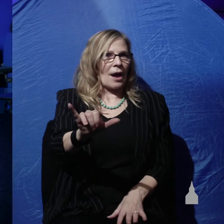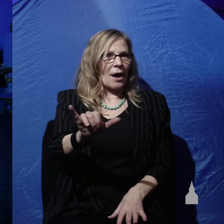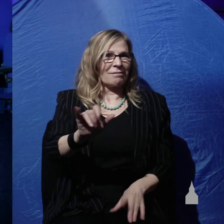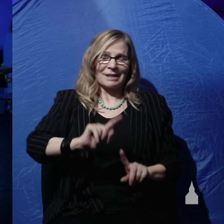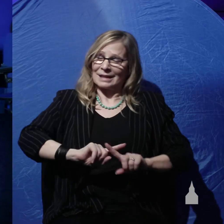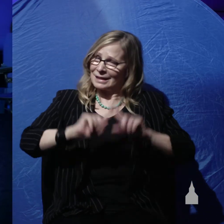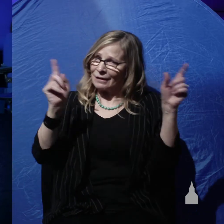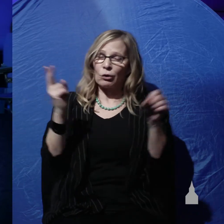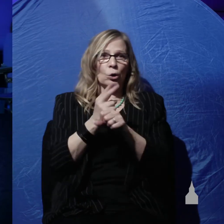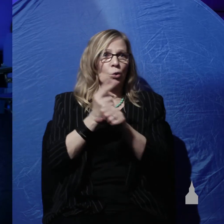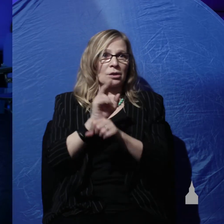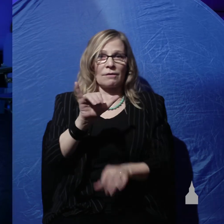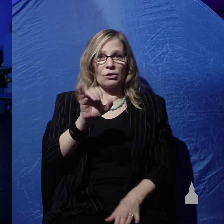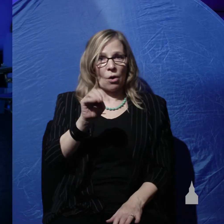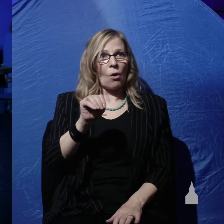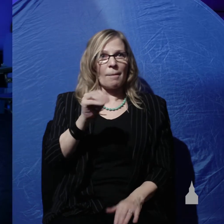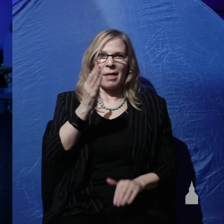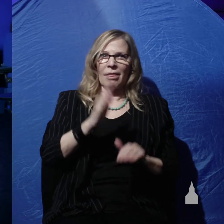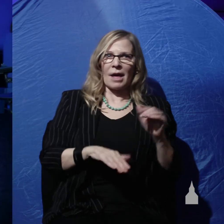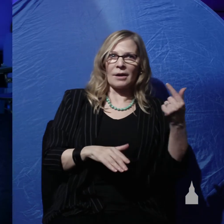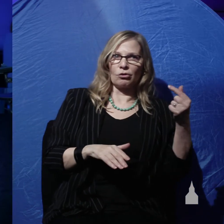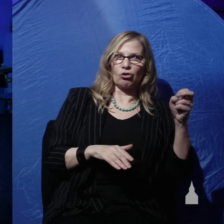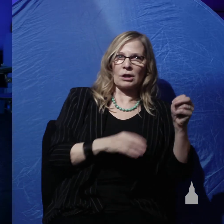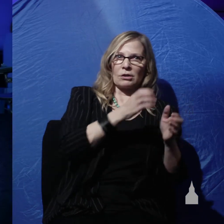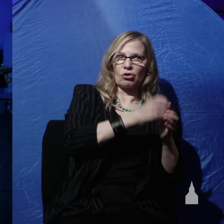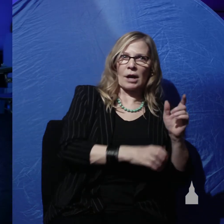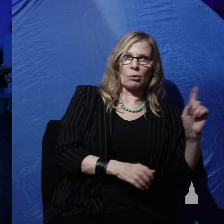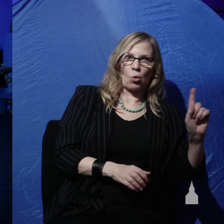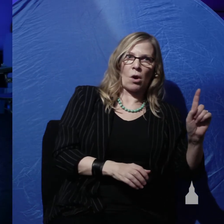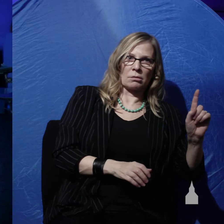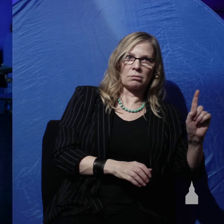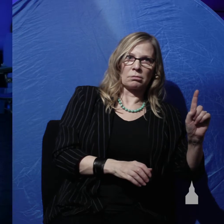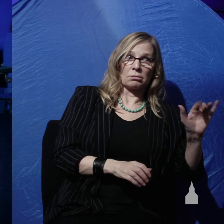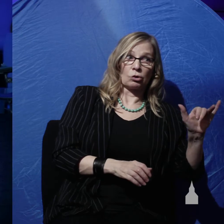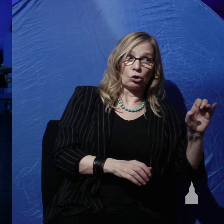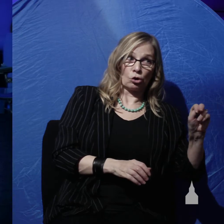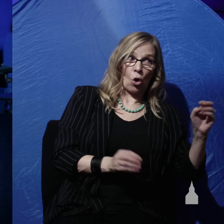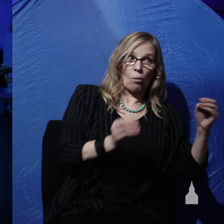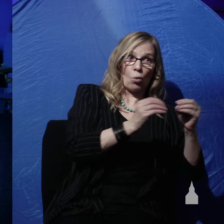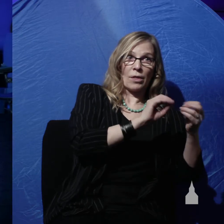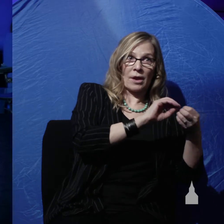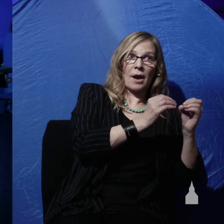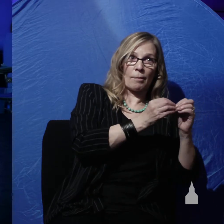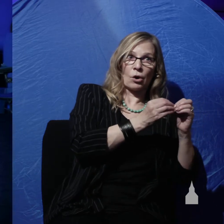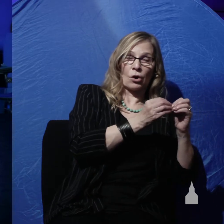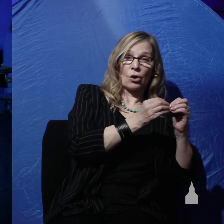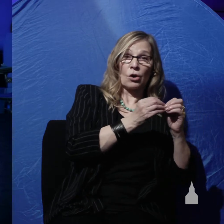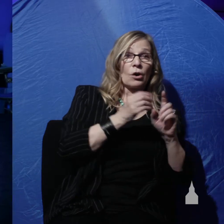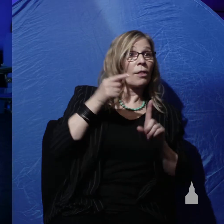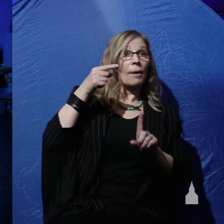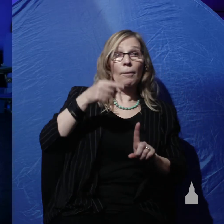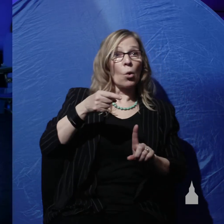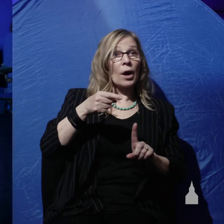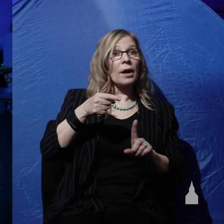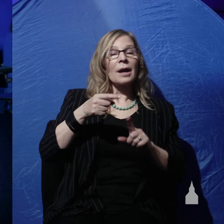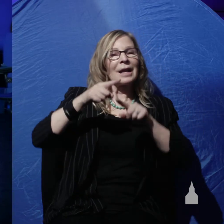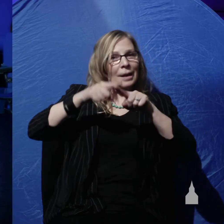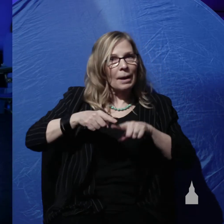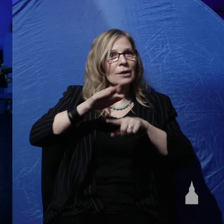use of Yom than Genesis 1 where we have Yom with a number. Context makes the difference. You know, you